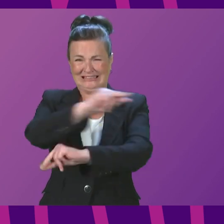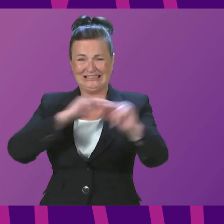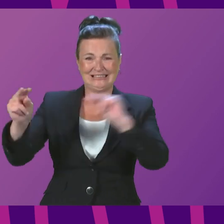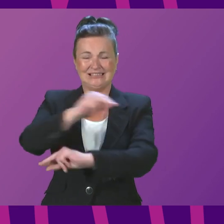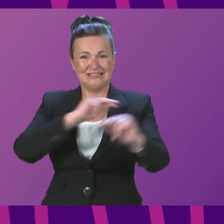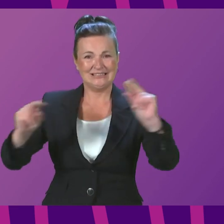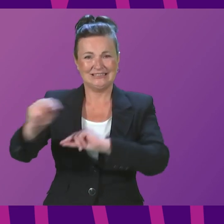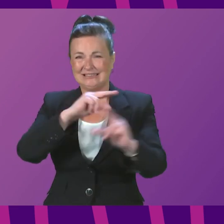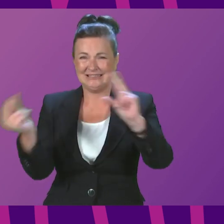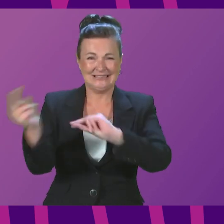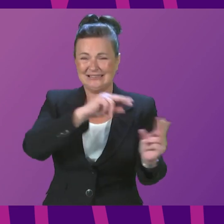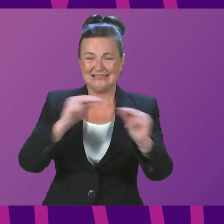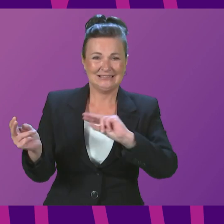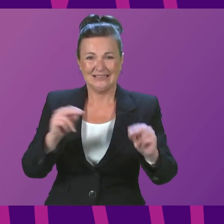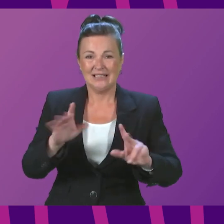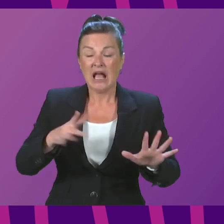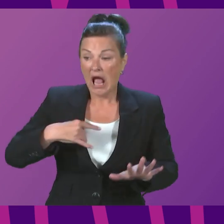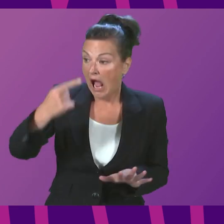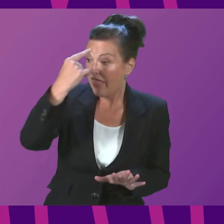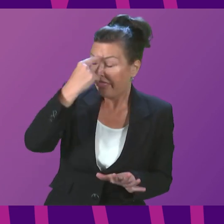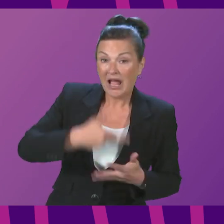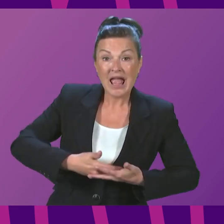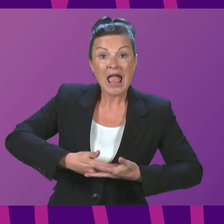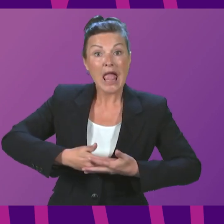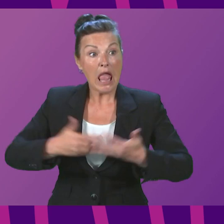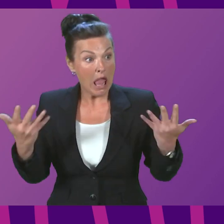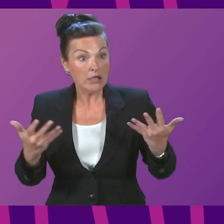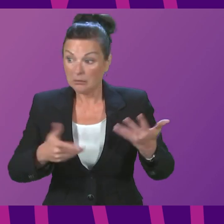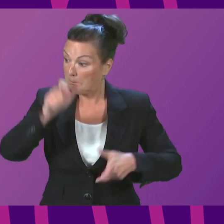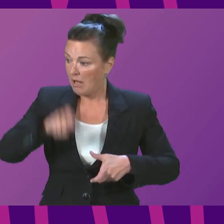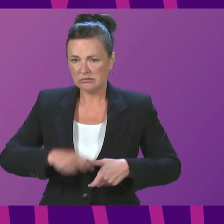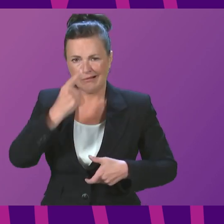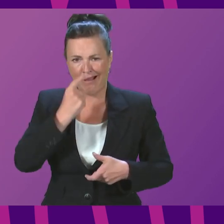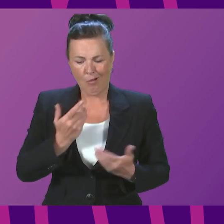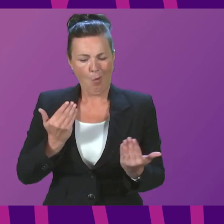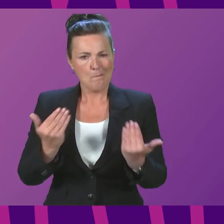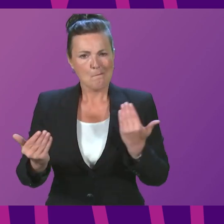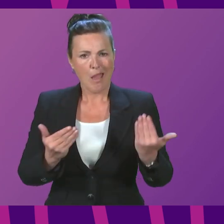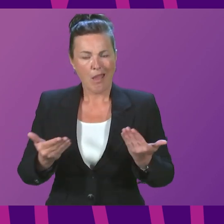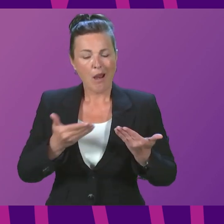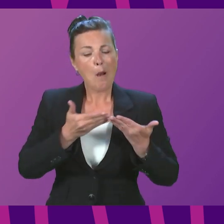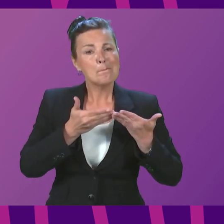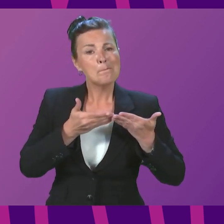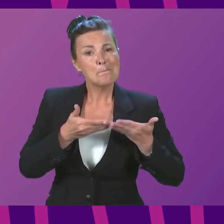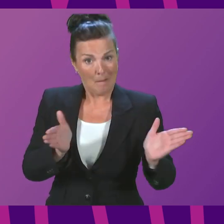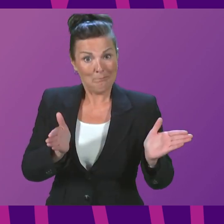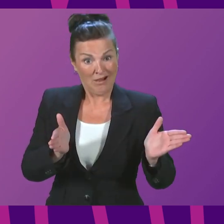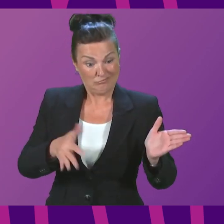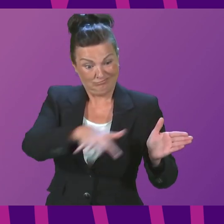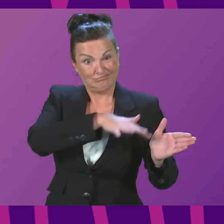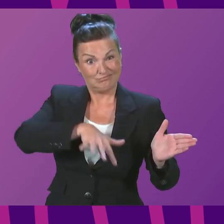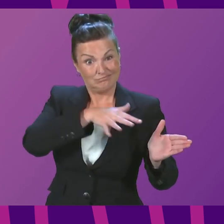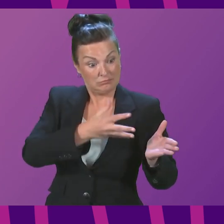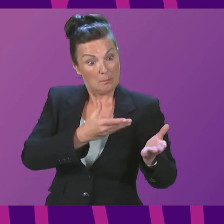Let me return. And I think anybody can compare the public sector pay offers that are being made in